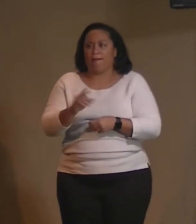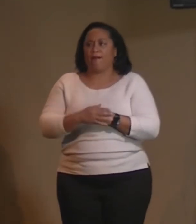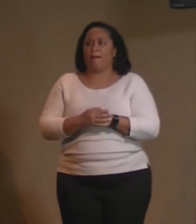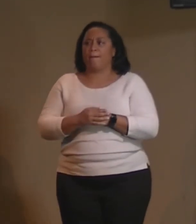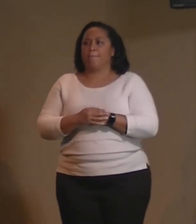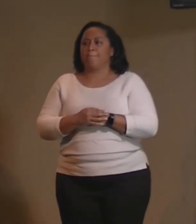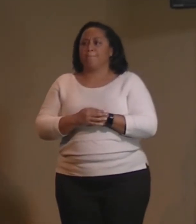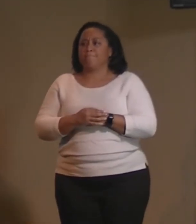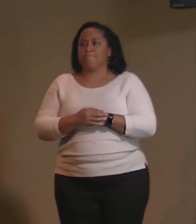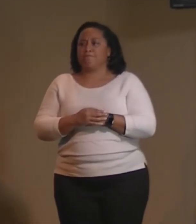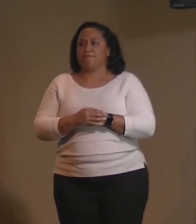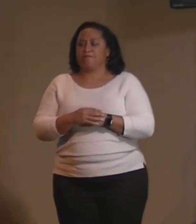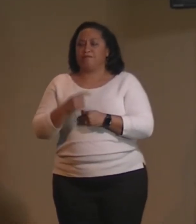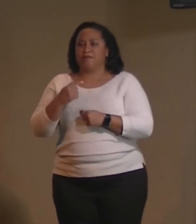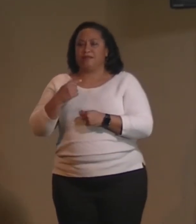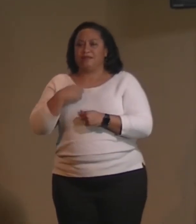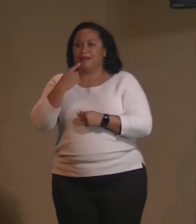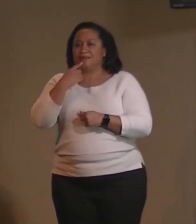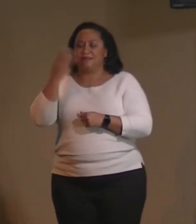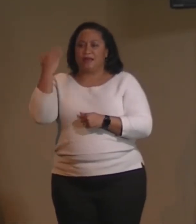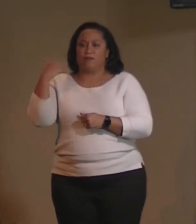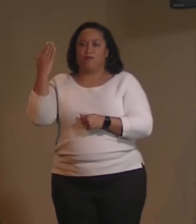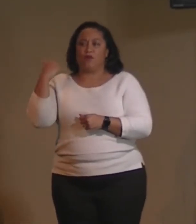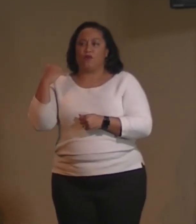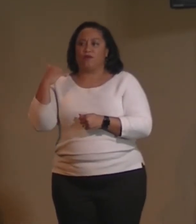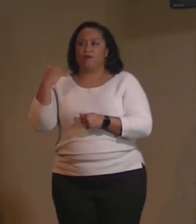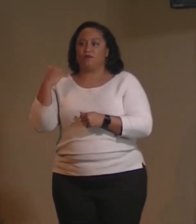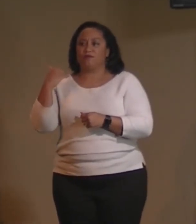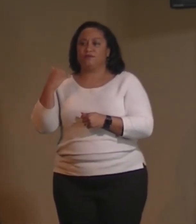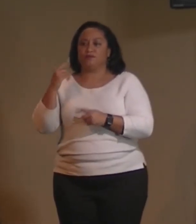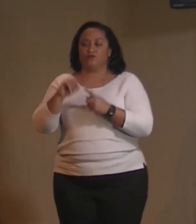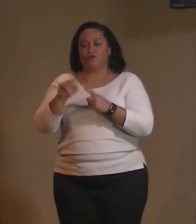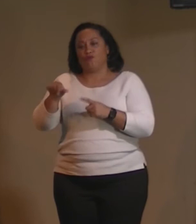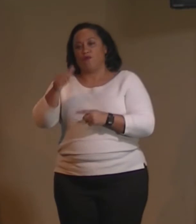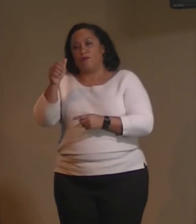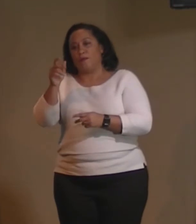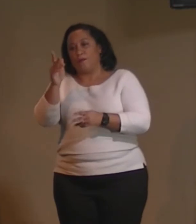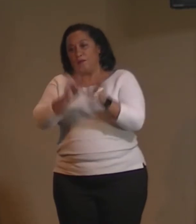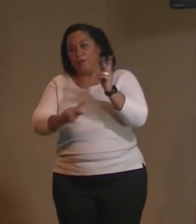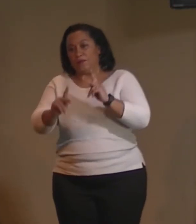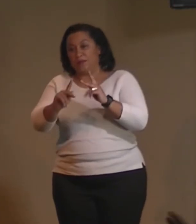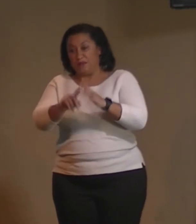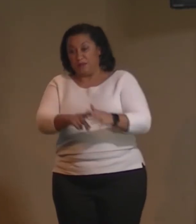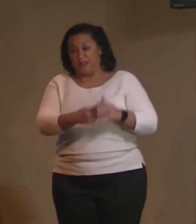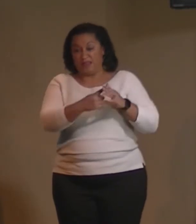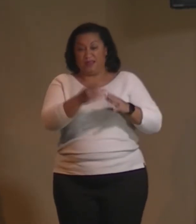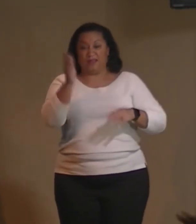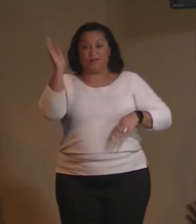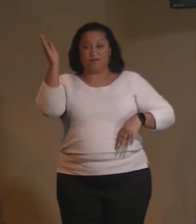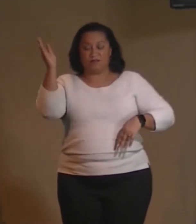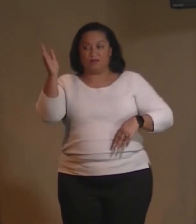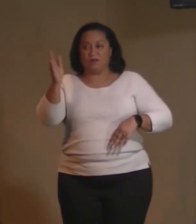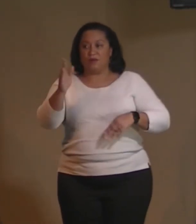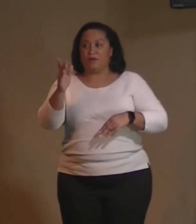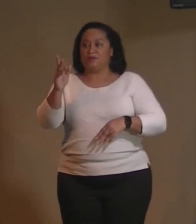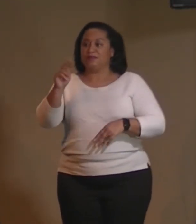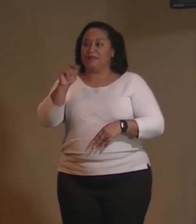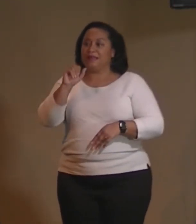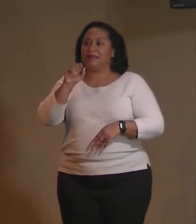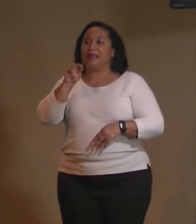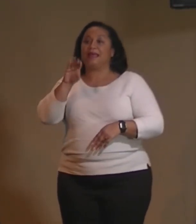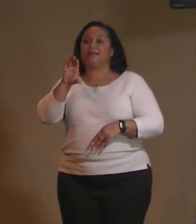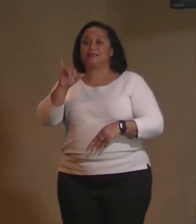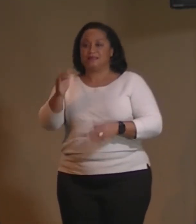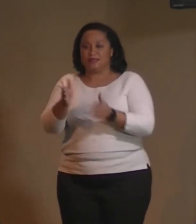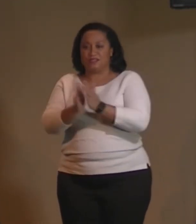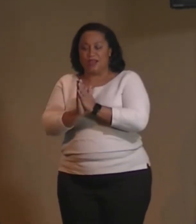as I mentioned to a couple of people at the beginning well when when Nancy asked me and how are you? so one